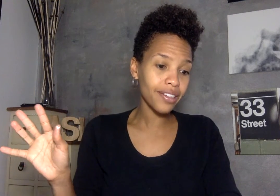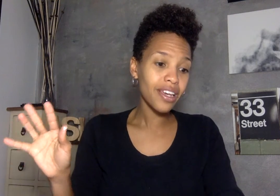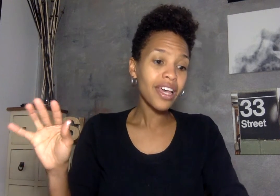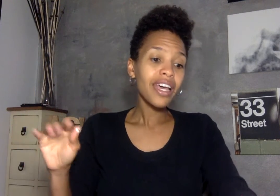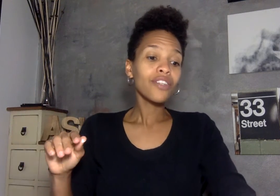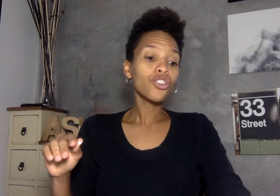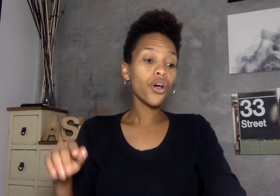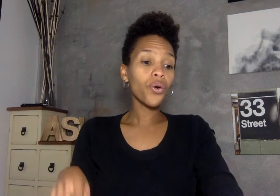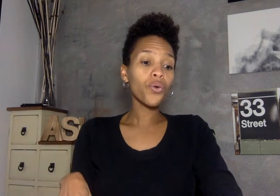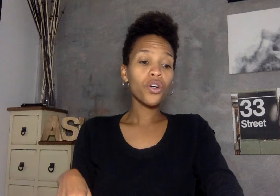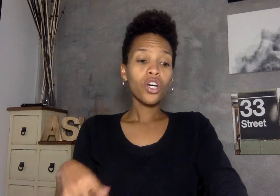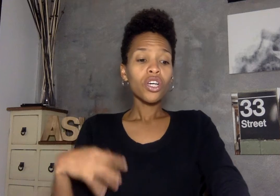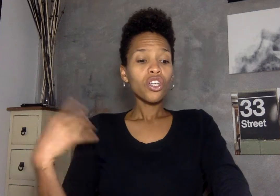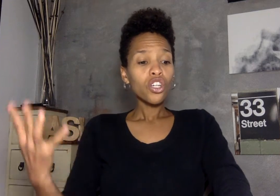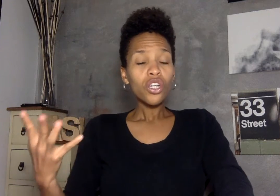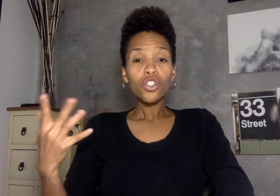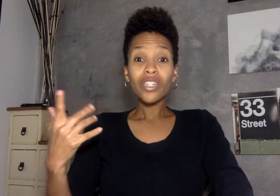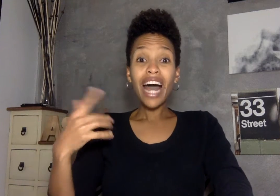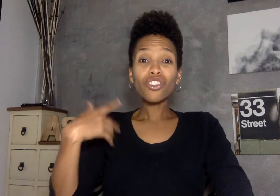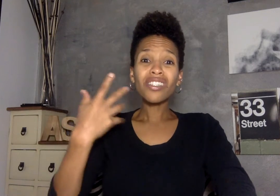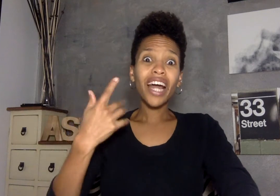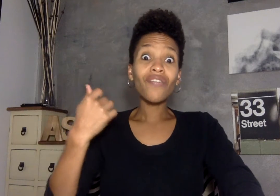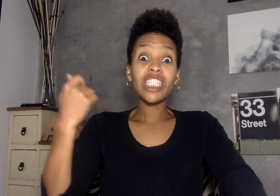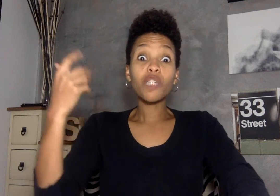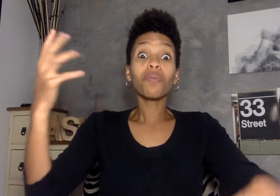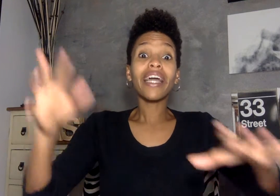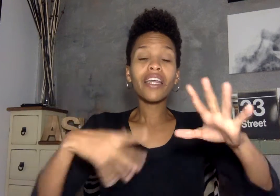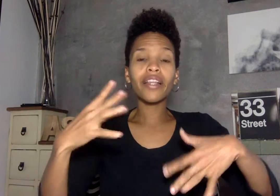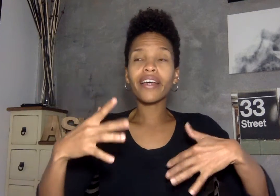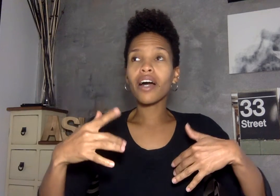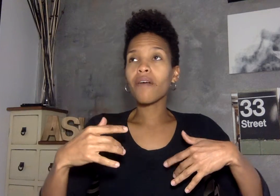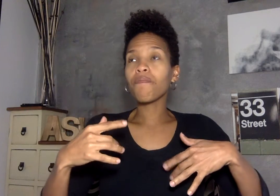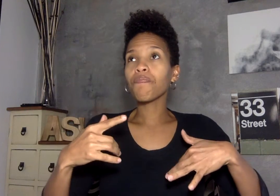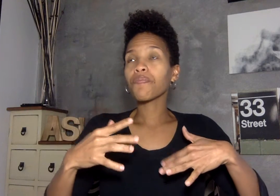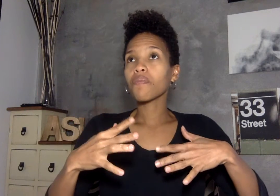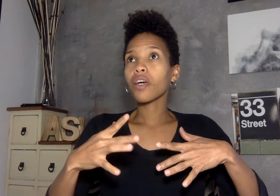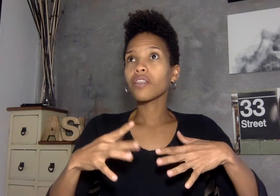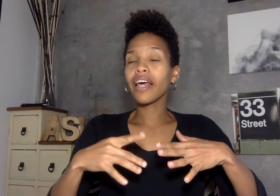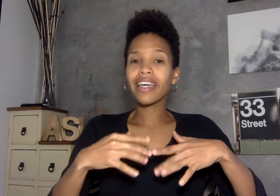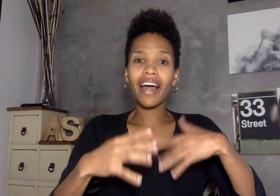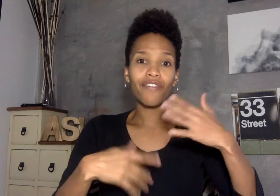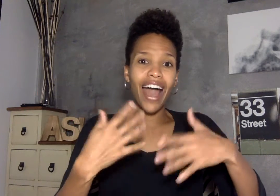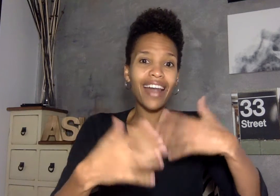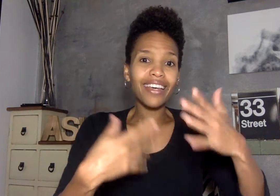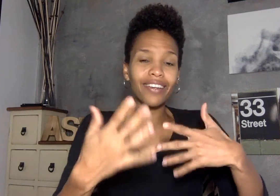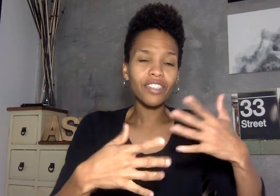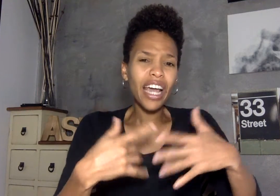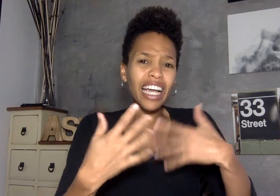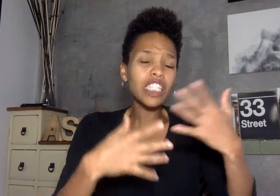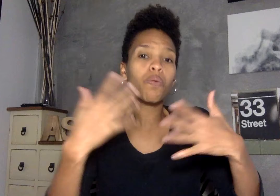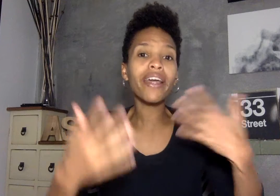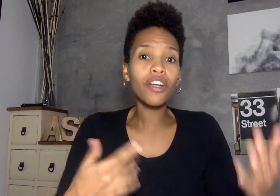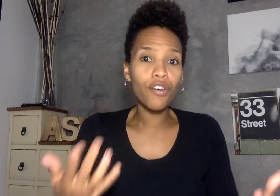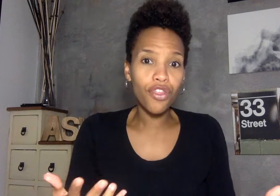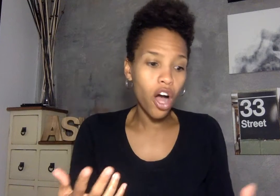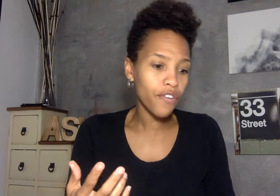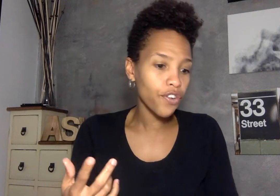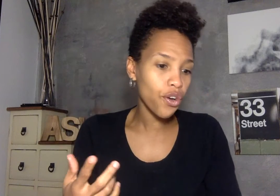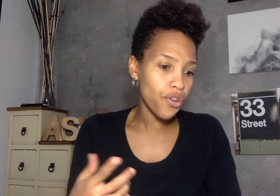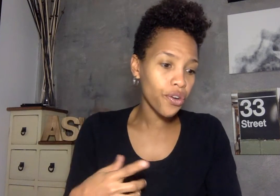so now she's kind of explaining like um like kind of adding a explaining her thought further